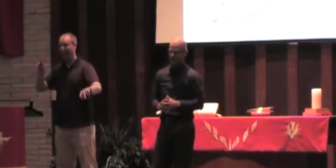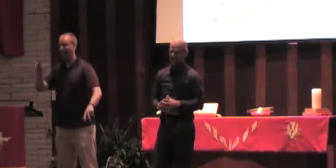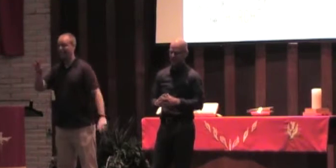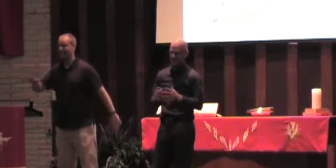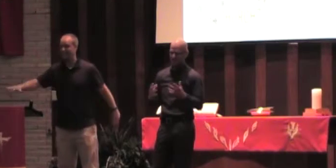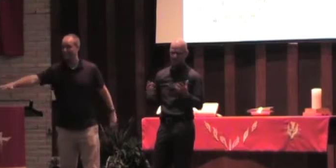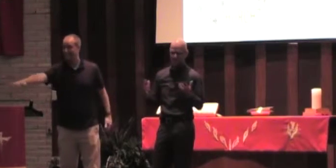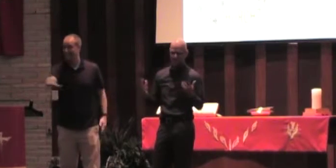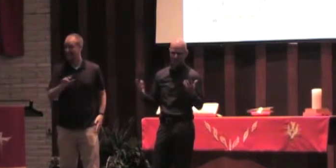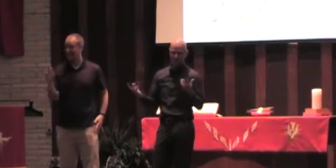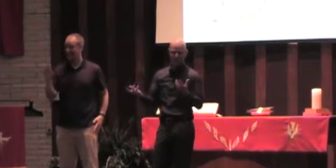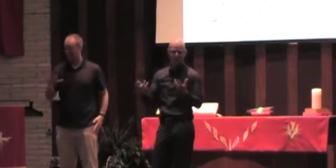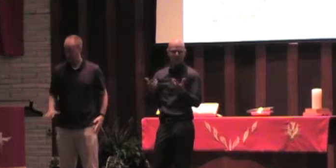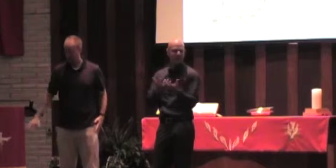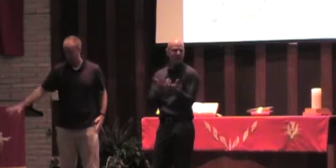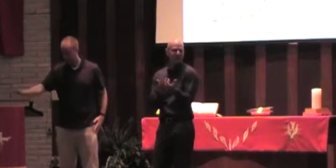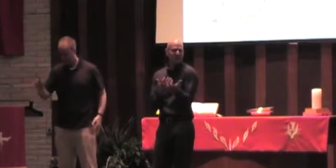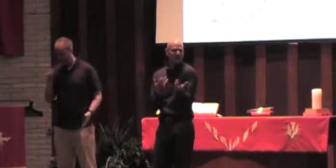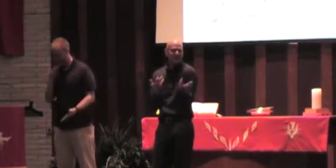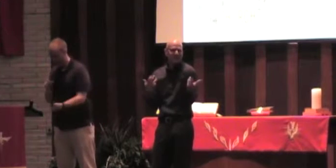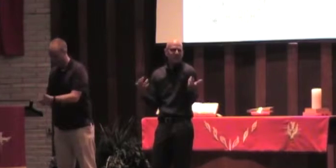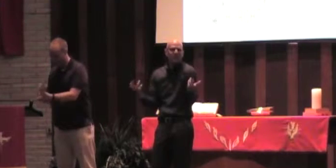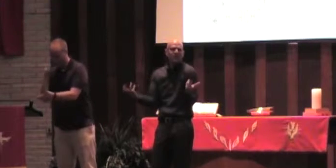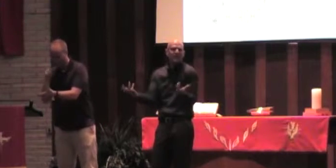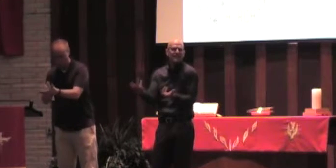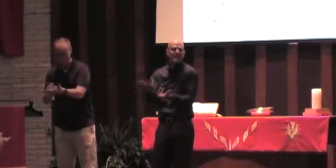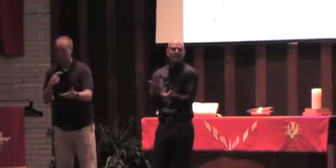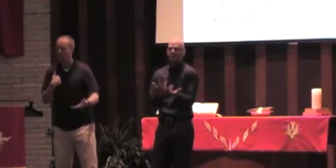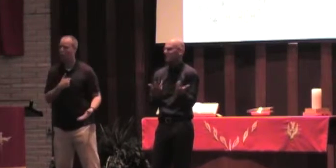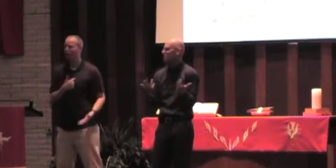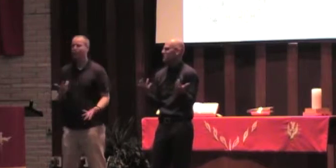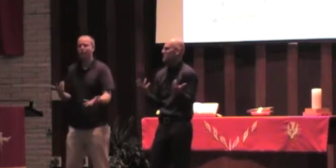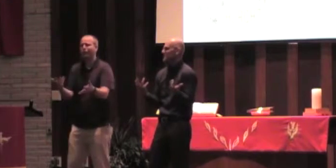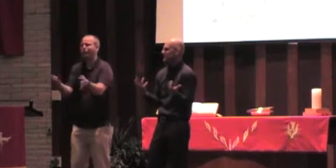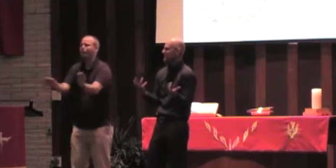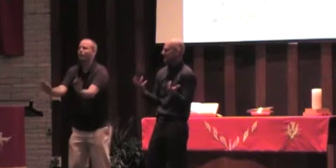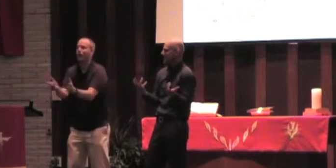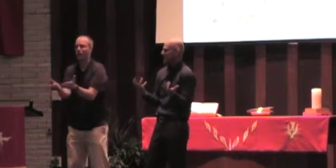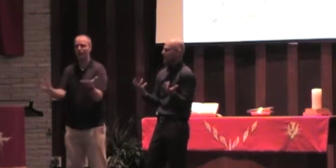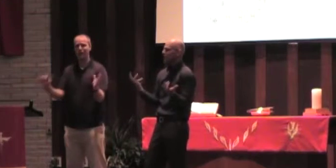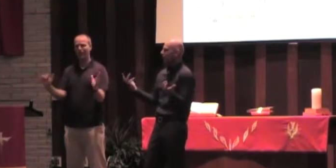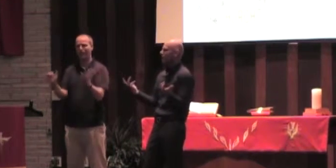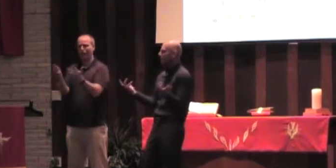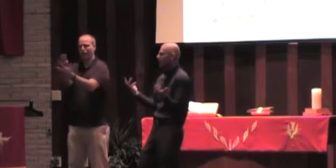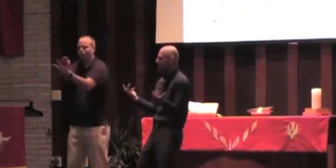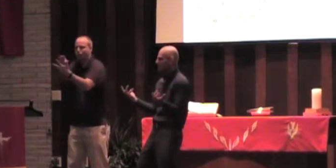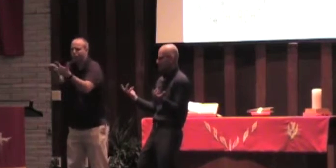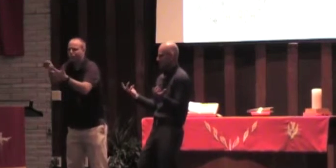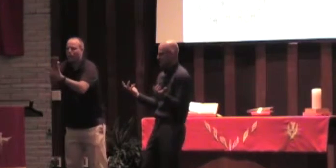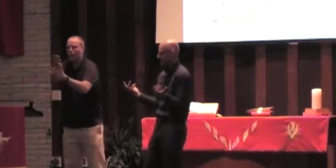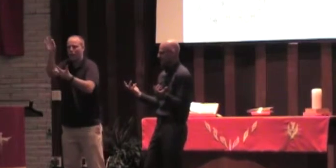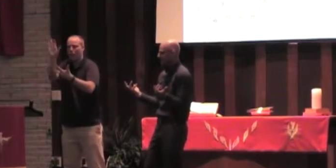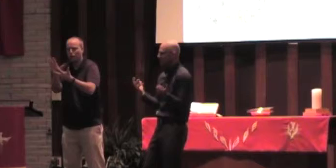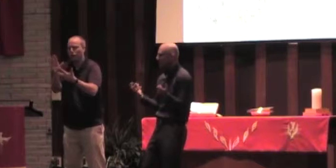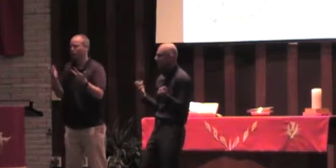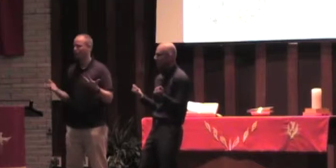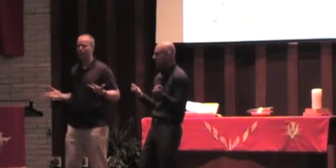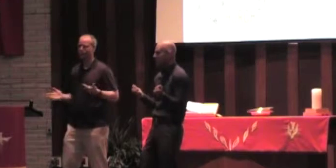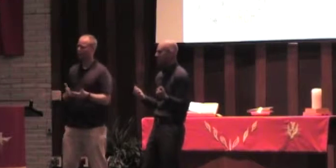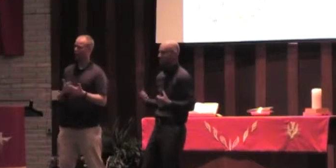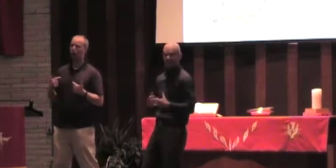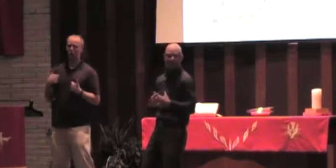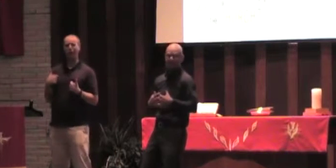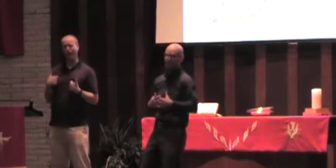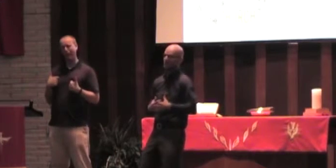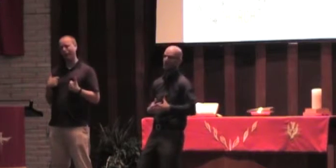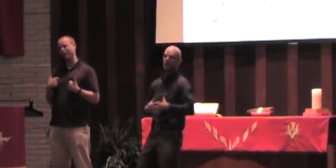and when he observes us doing simple things like what we're doing today, for all of our blemishes, for all